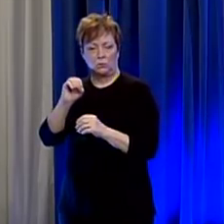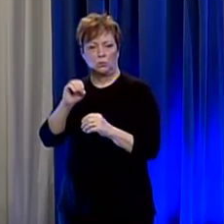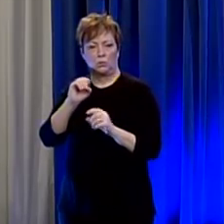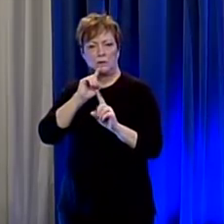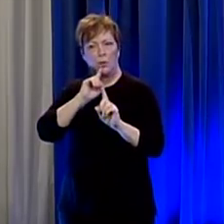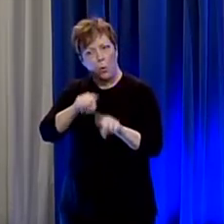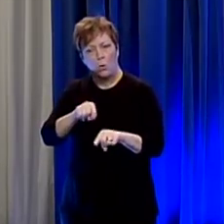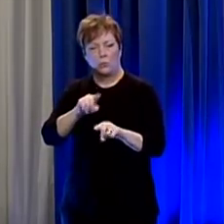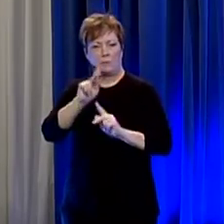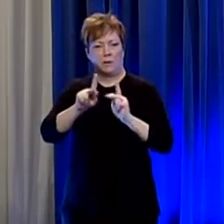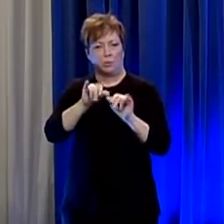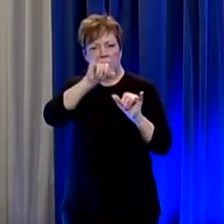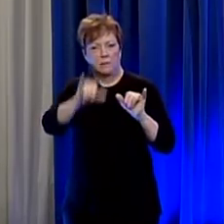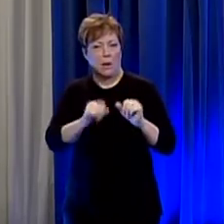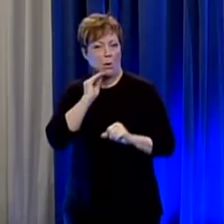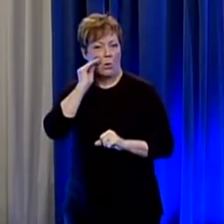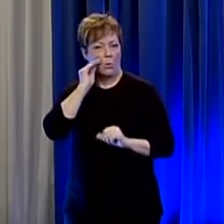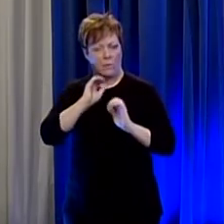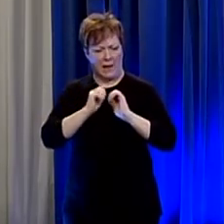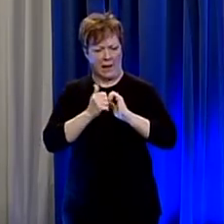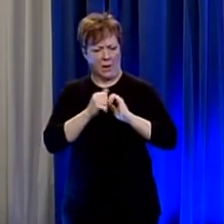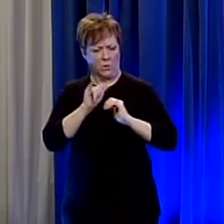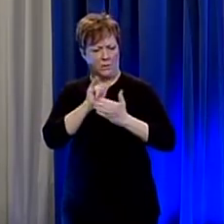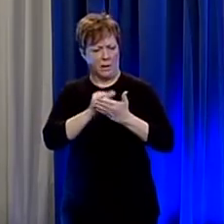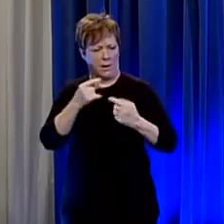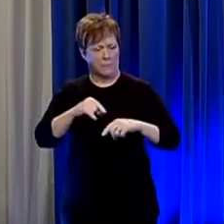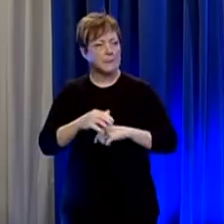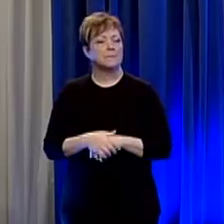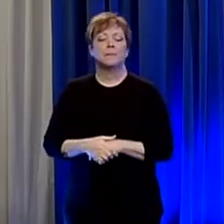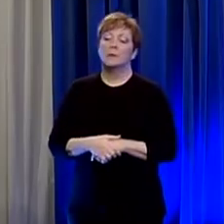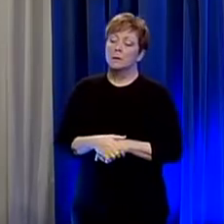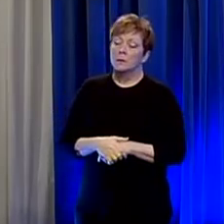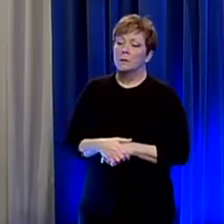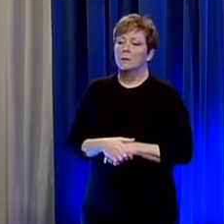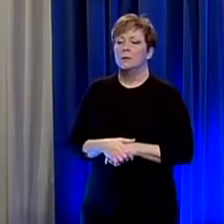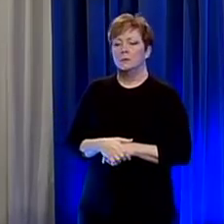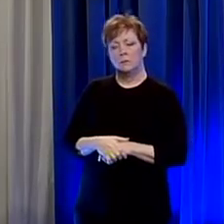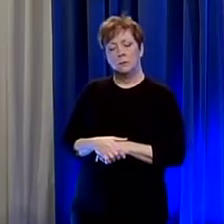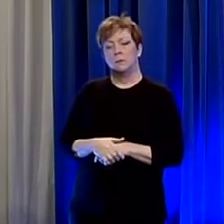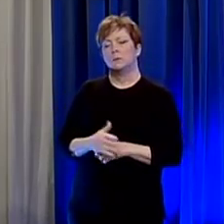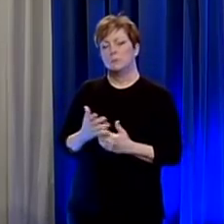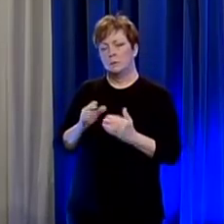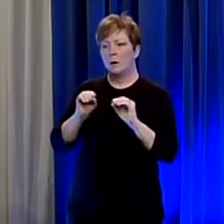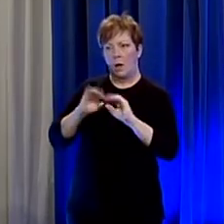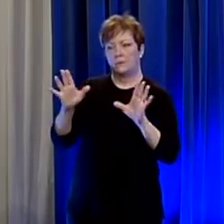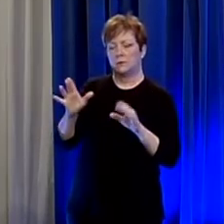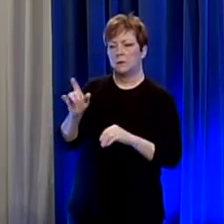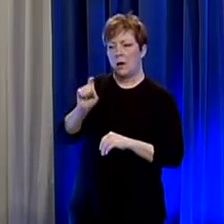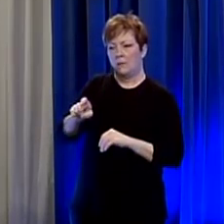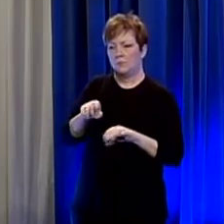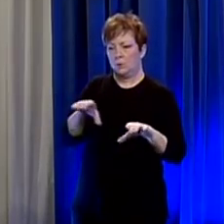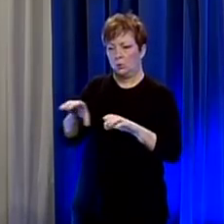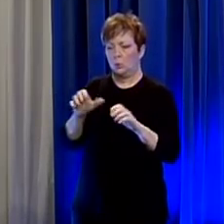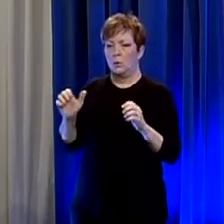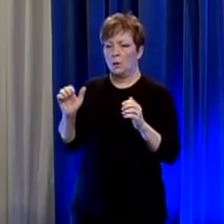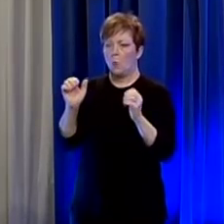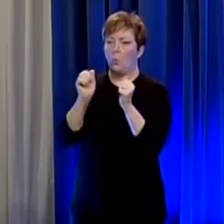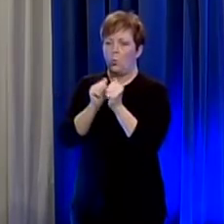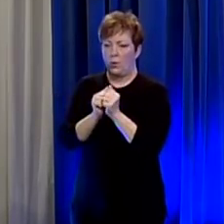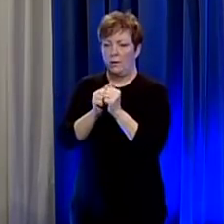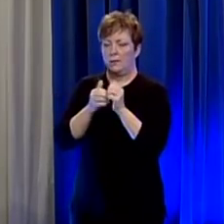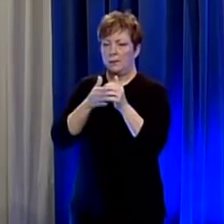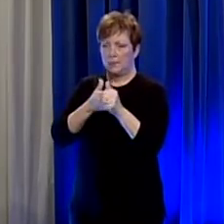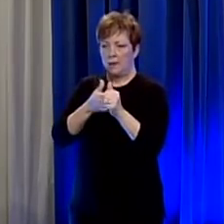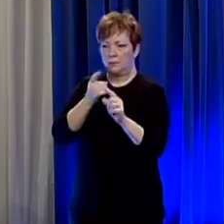yeah the question has to do with it with the stay-at-home order obviously that's something that would have to be done uh in in conjunction with with